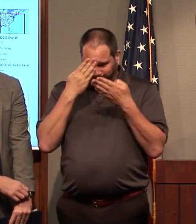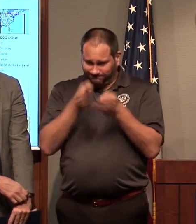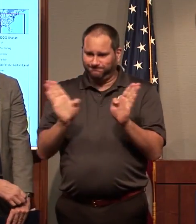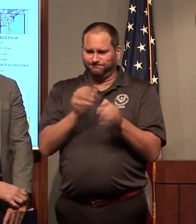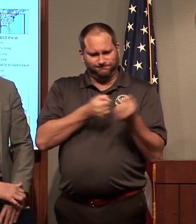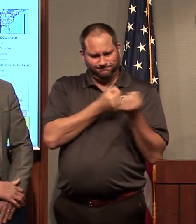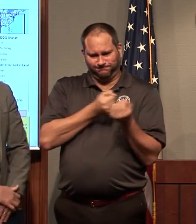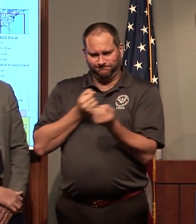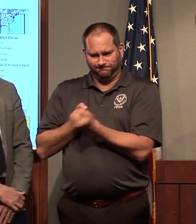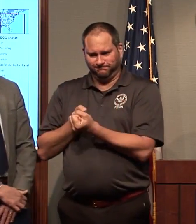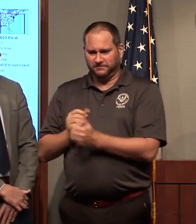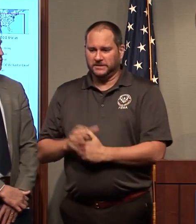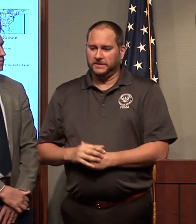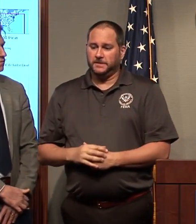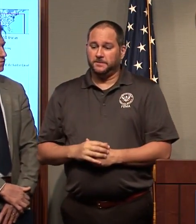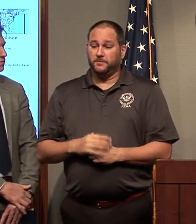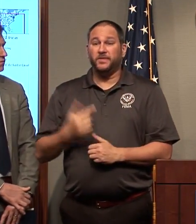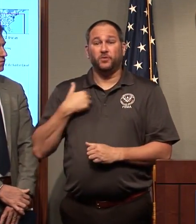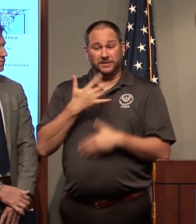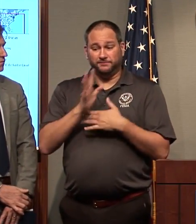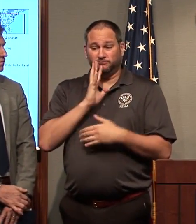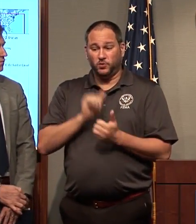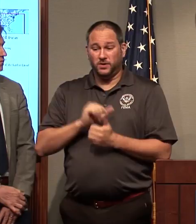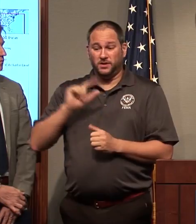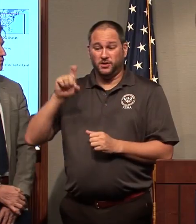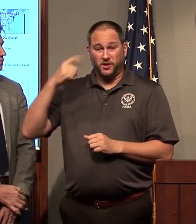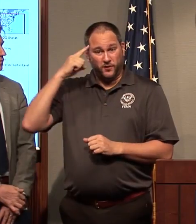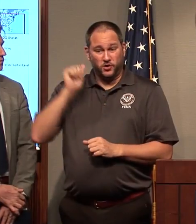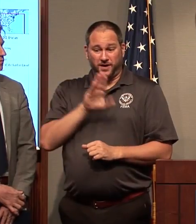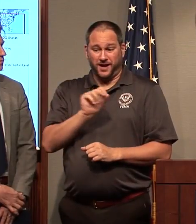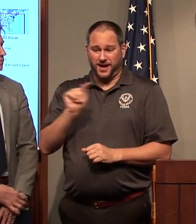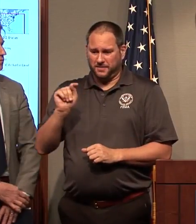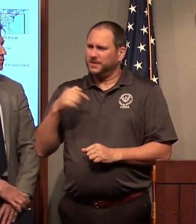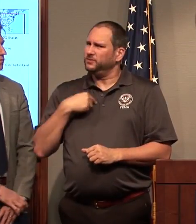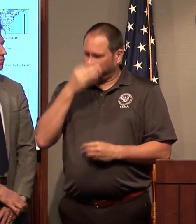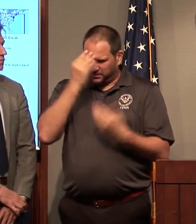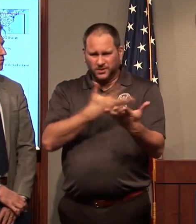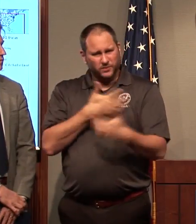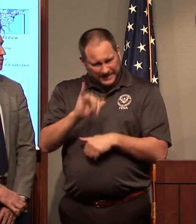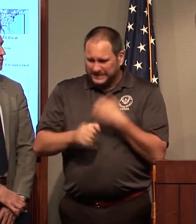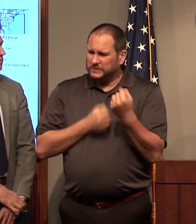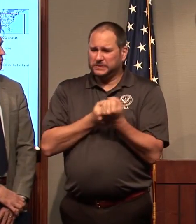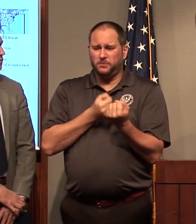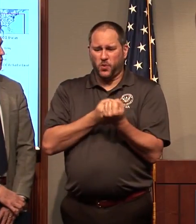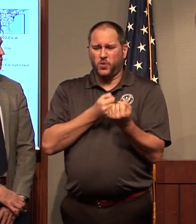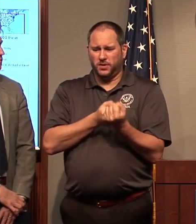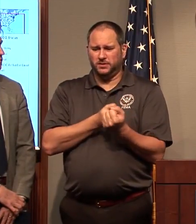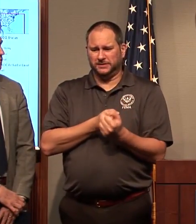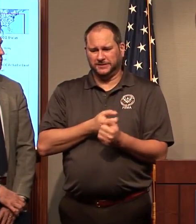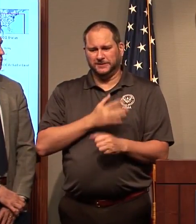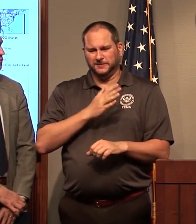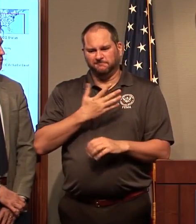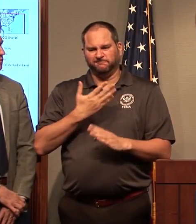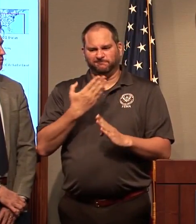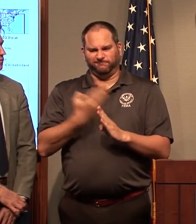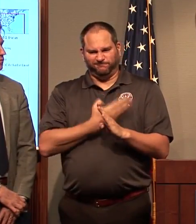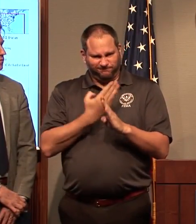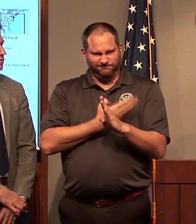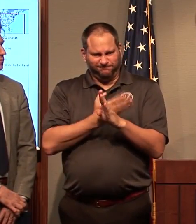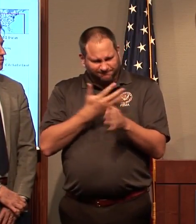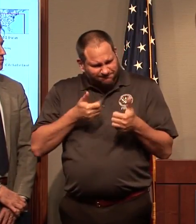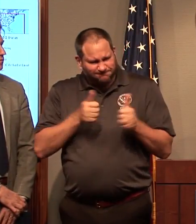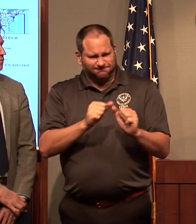continue to support the state rebuilding efforts. I would now like to introduce Chris Krebs, the Assistant Secretary for